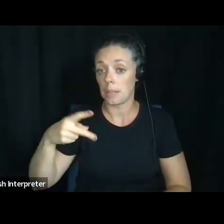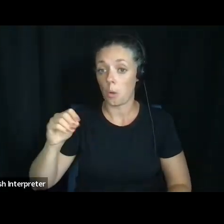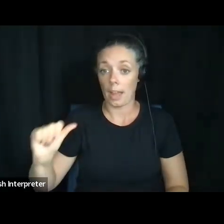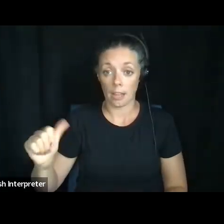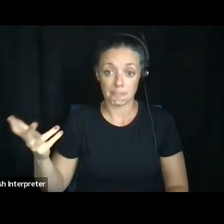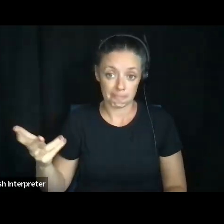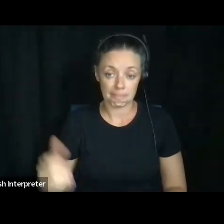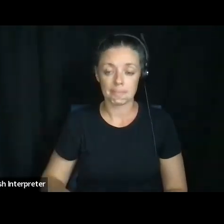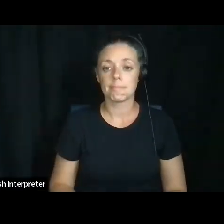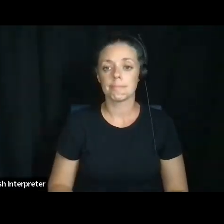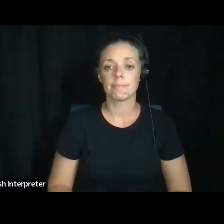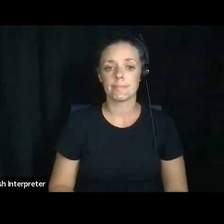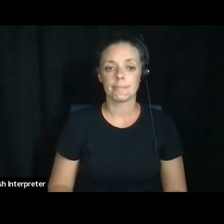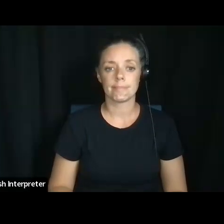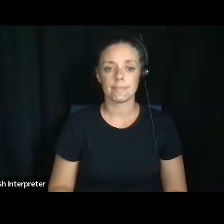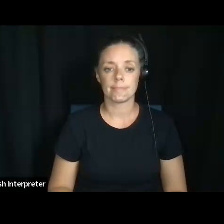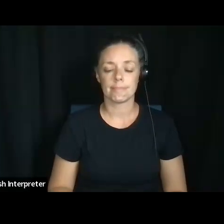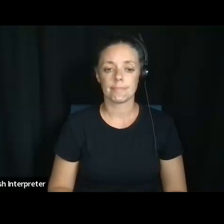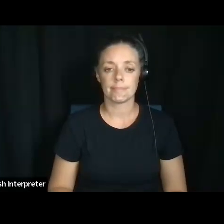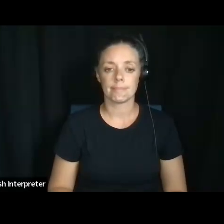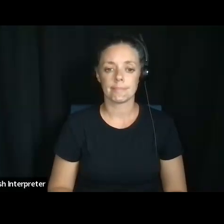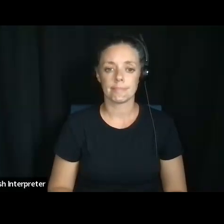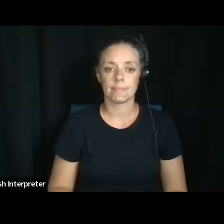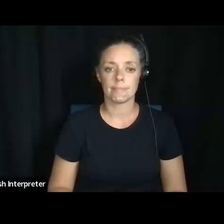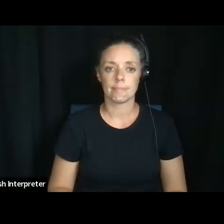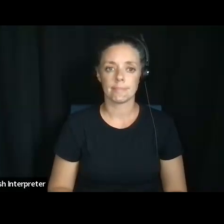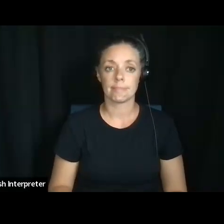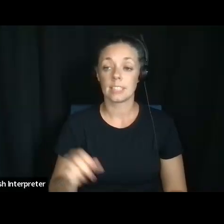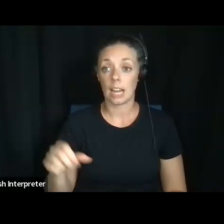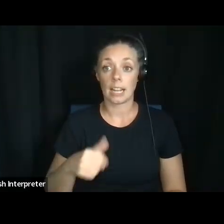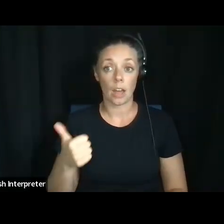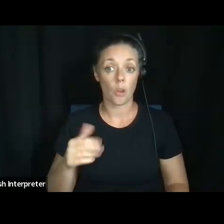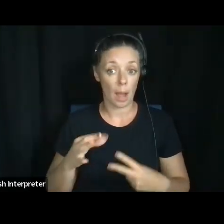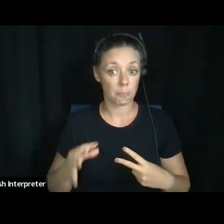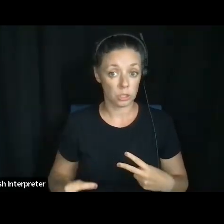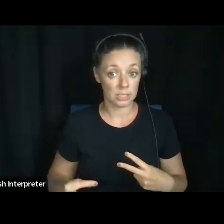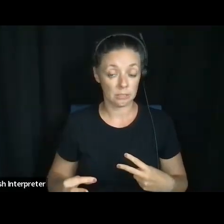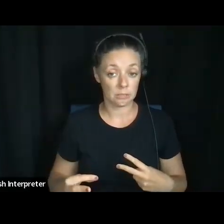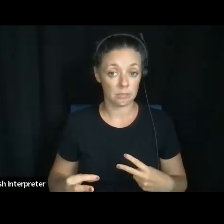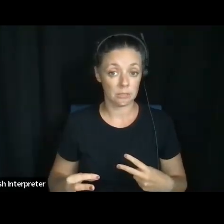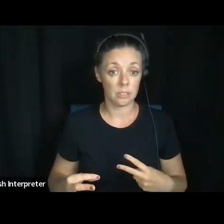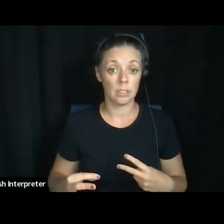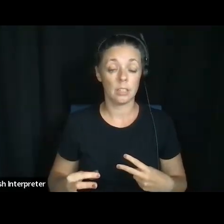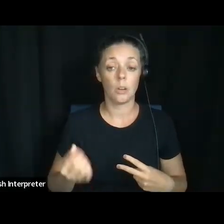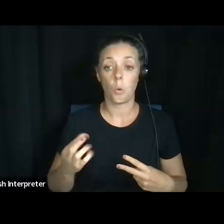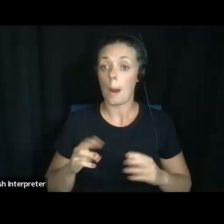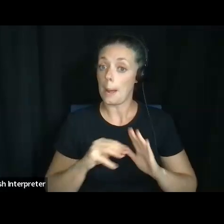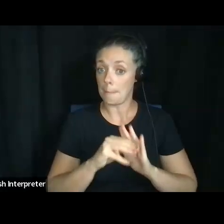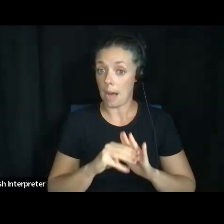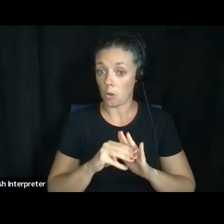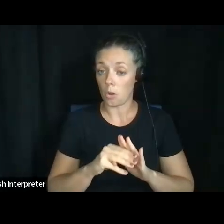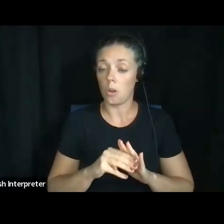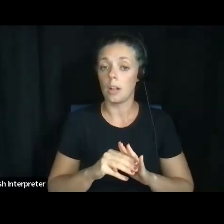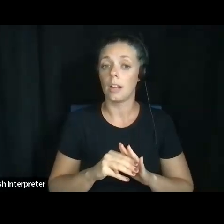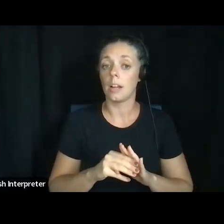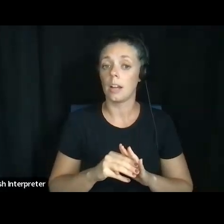Um, another thing that, another, uh, alternative, um, or a model is supported decision